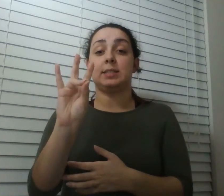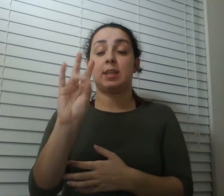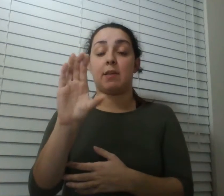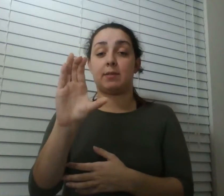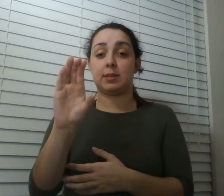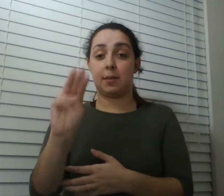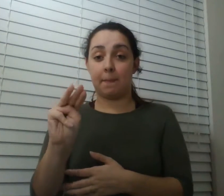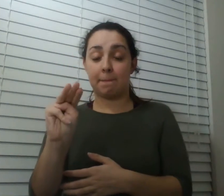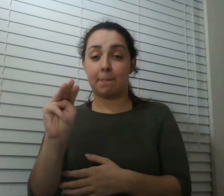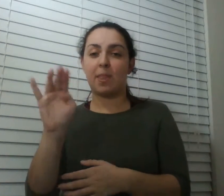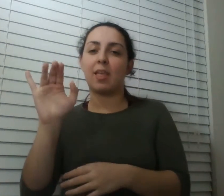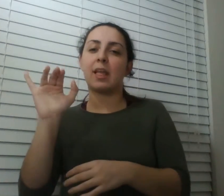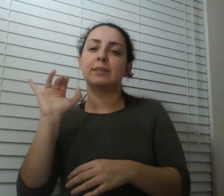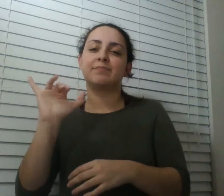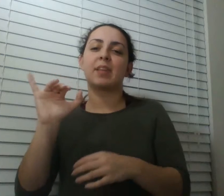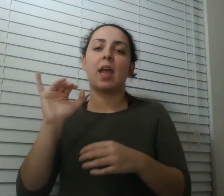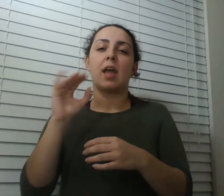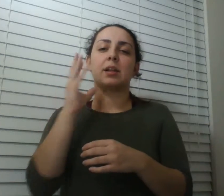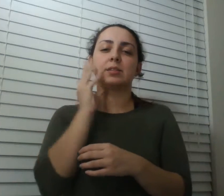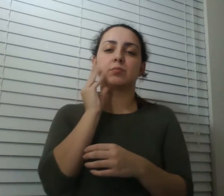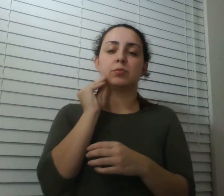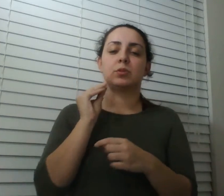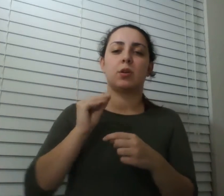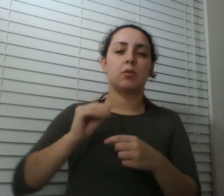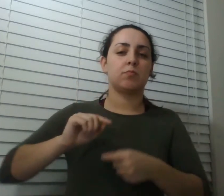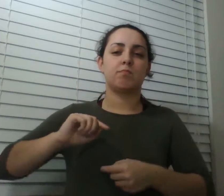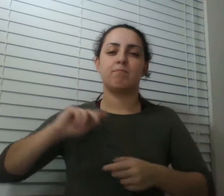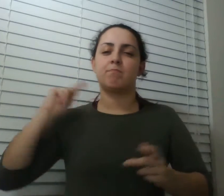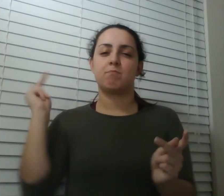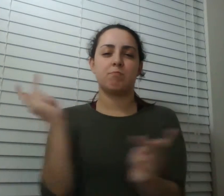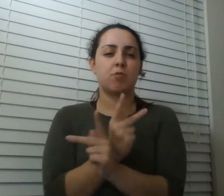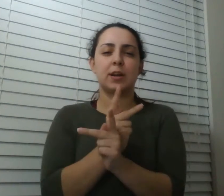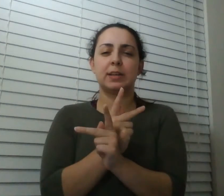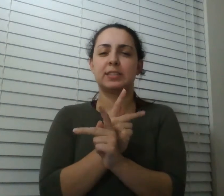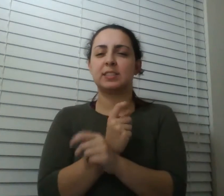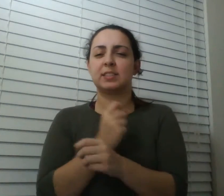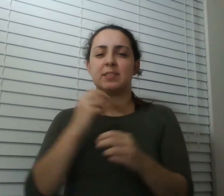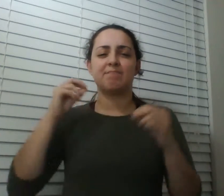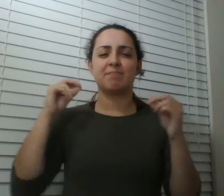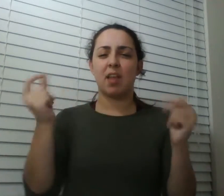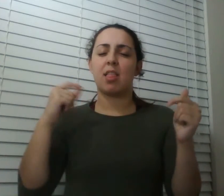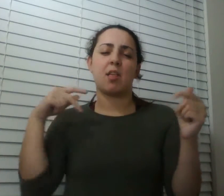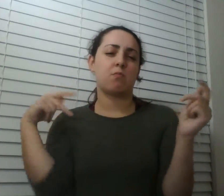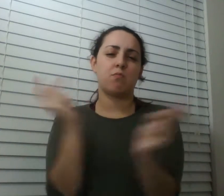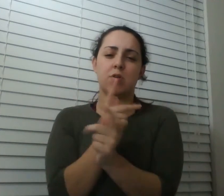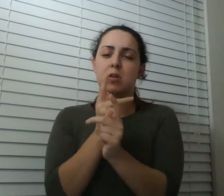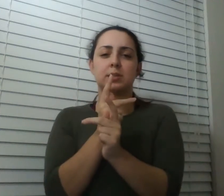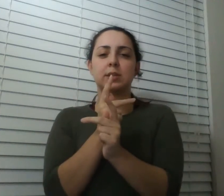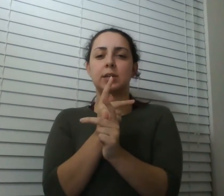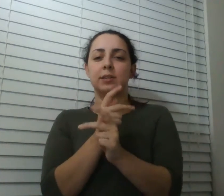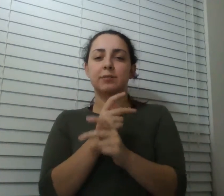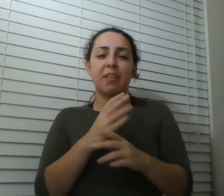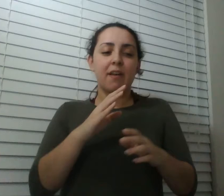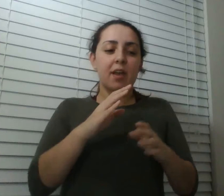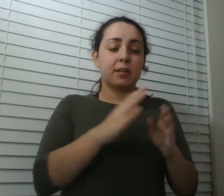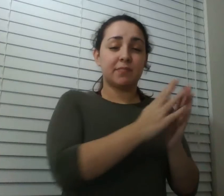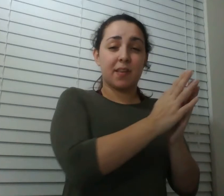and you can't think you can't talk suddenly the pain becomes so great so bad there's no more reference point i just